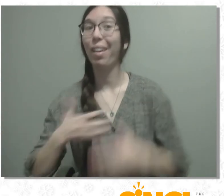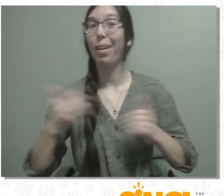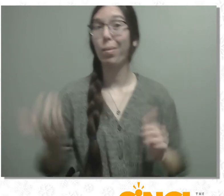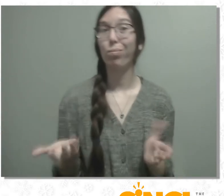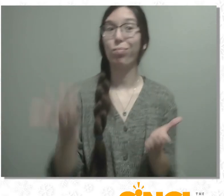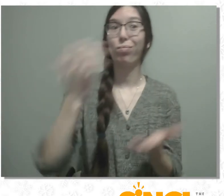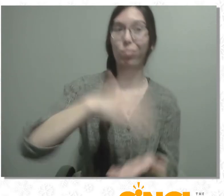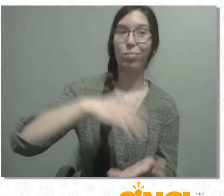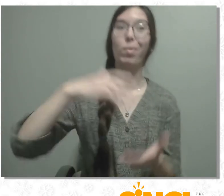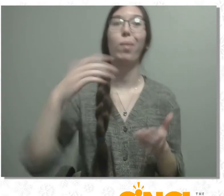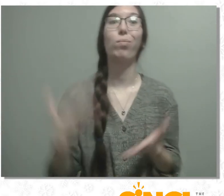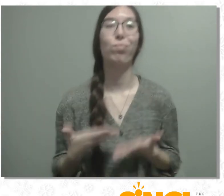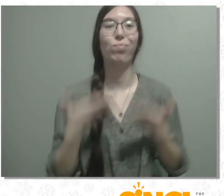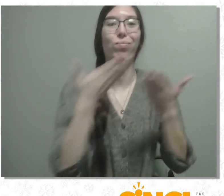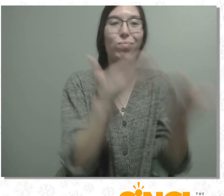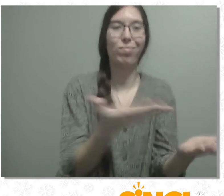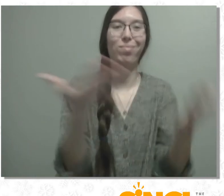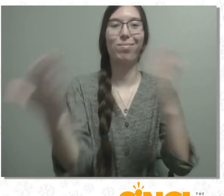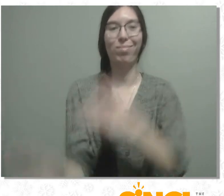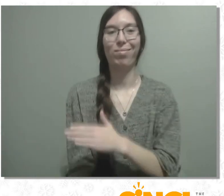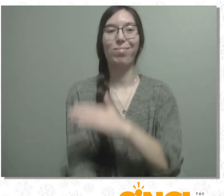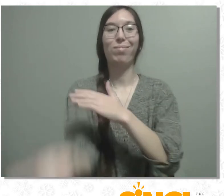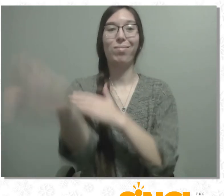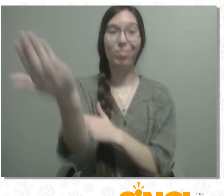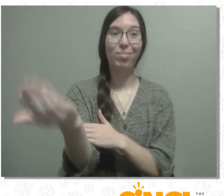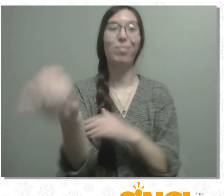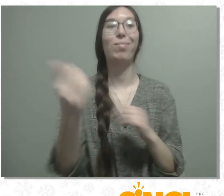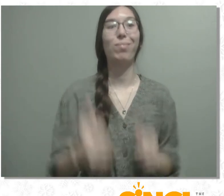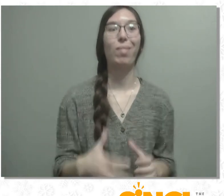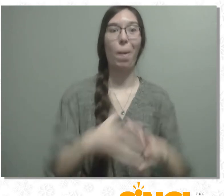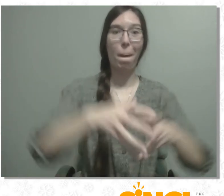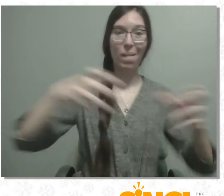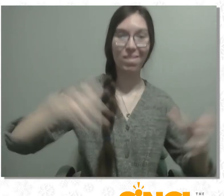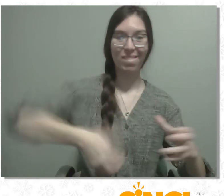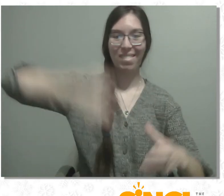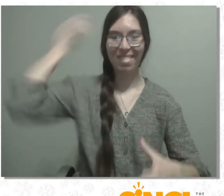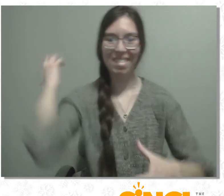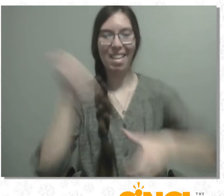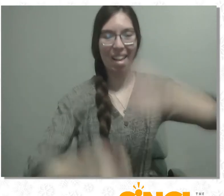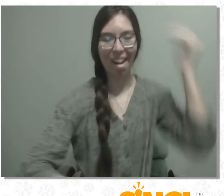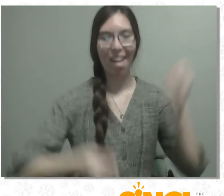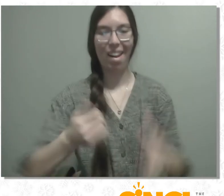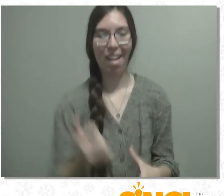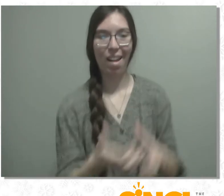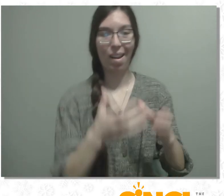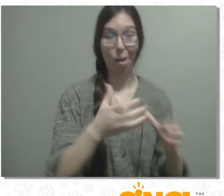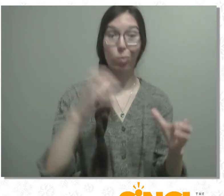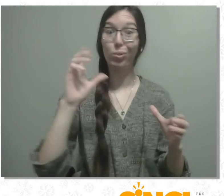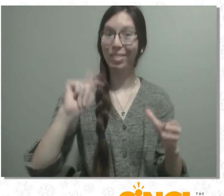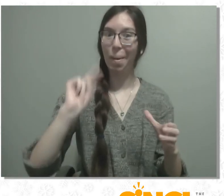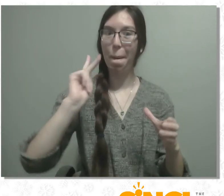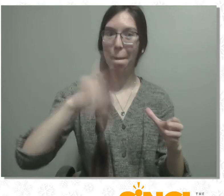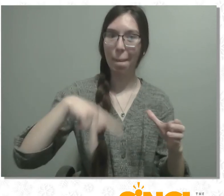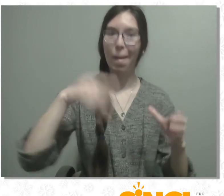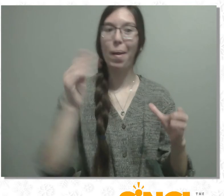grocery stores in the morning. The toilet paper and wipes were there on shipment day, on shipment day. The